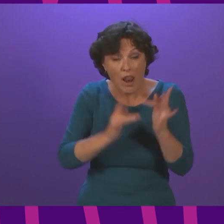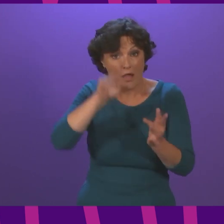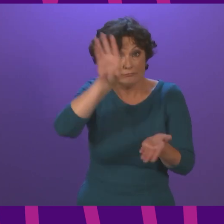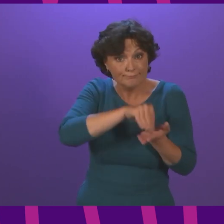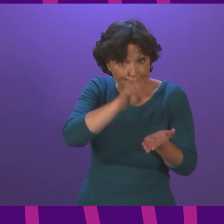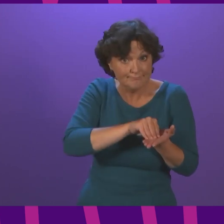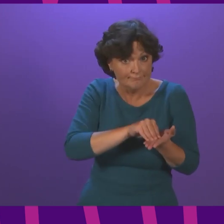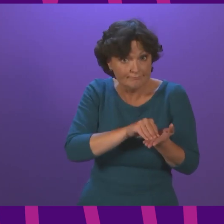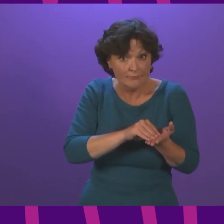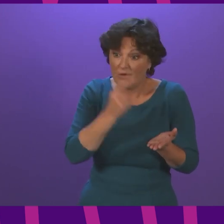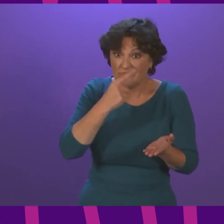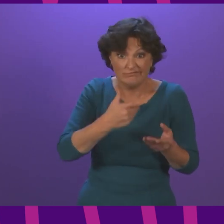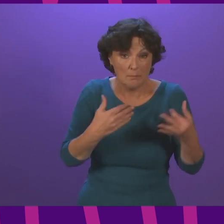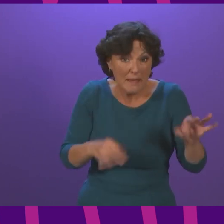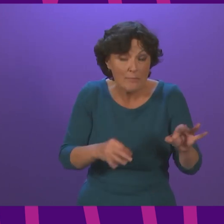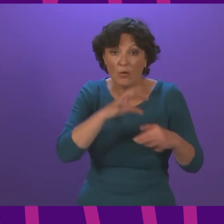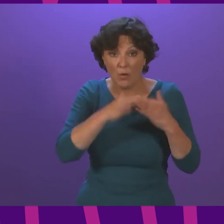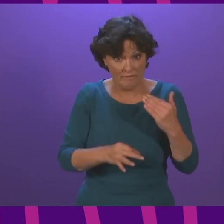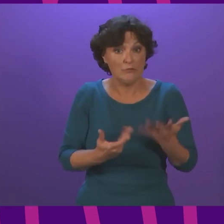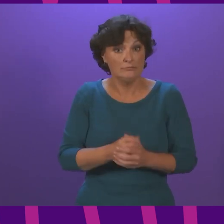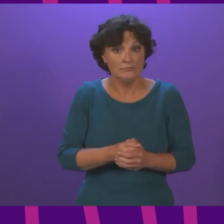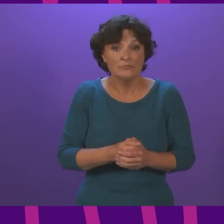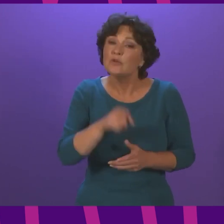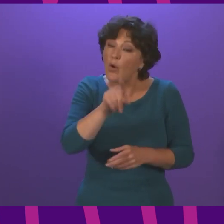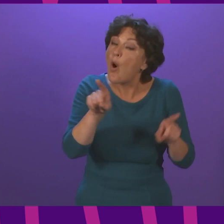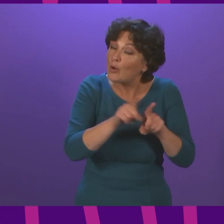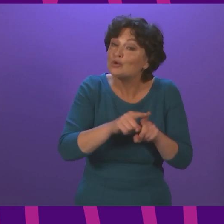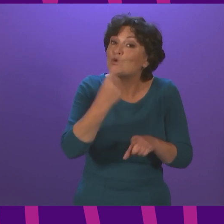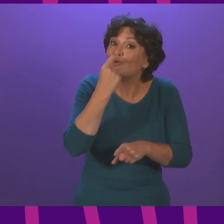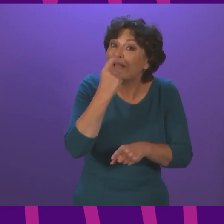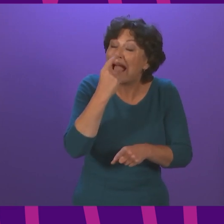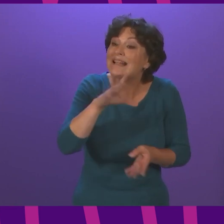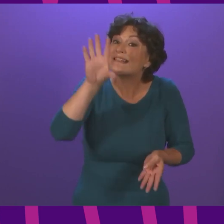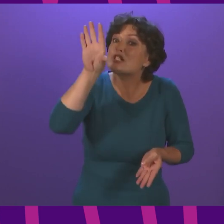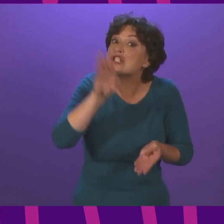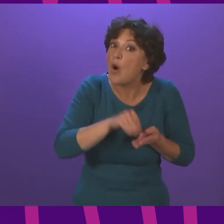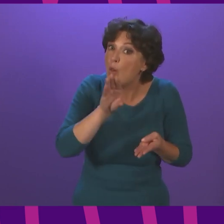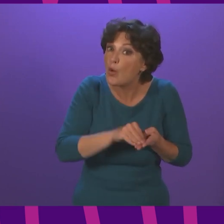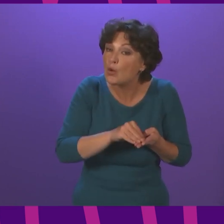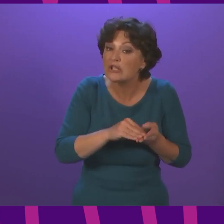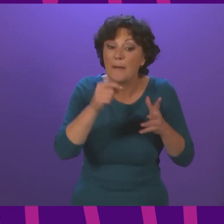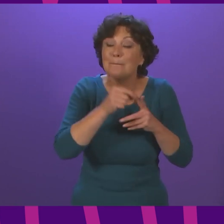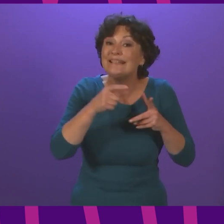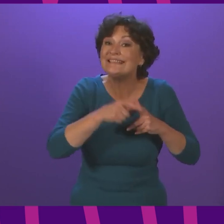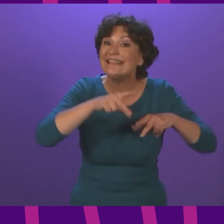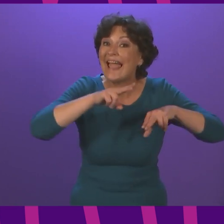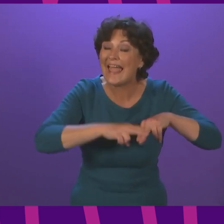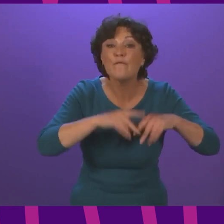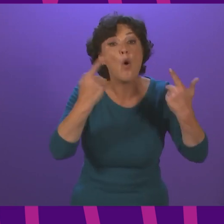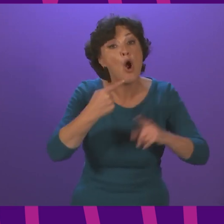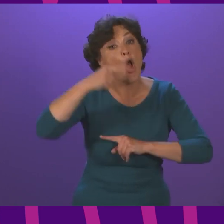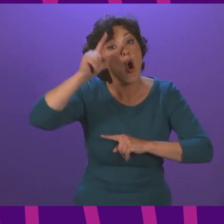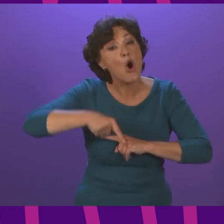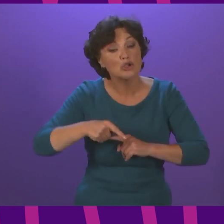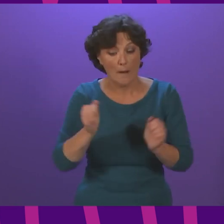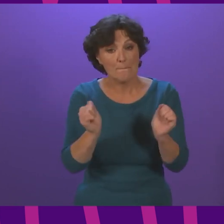getting the app, as many people have now been able to do, it is also possible to download a PDF or order a paper copy of a vaccination